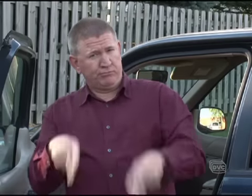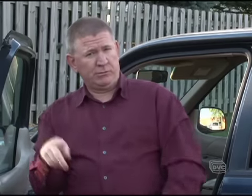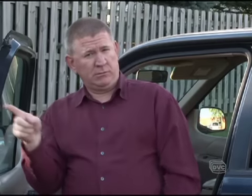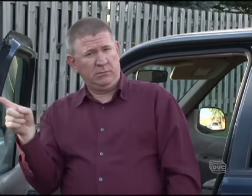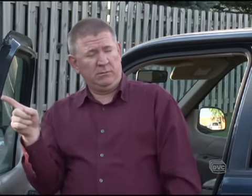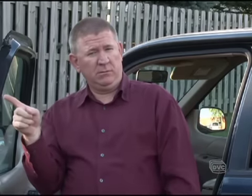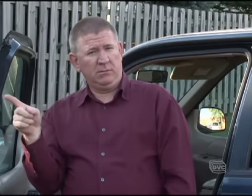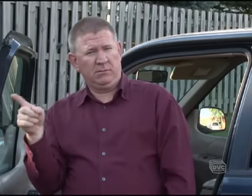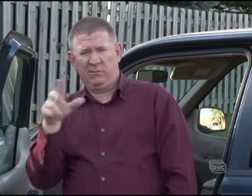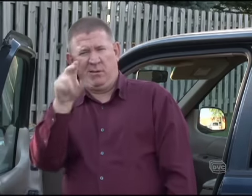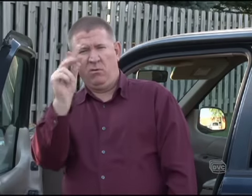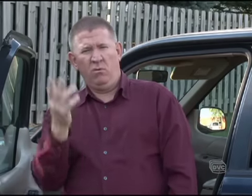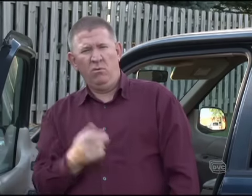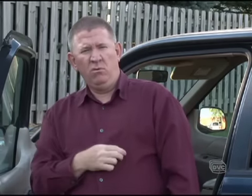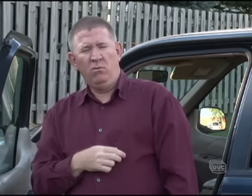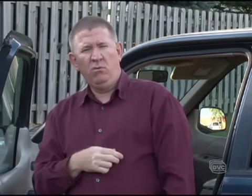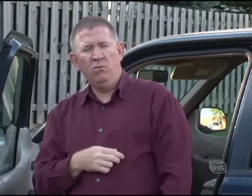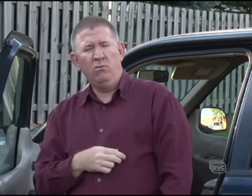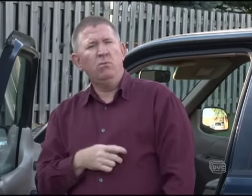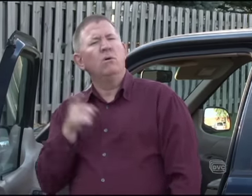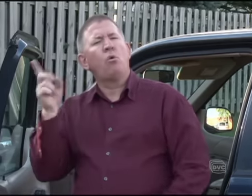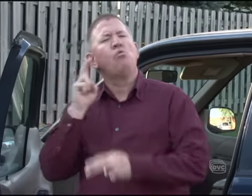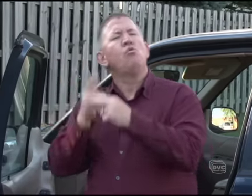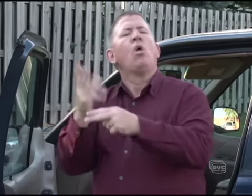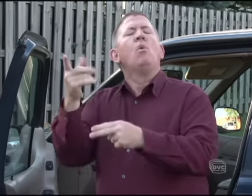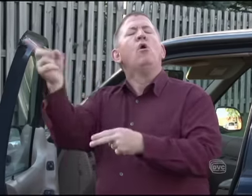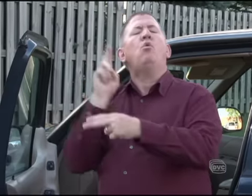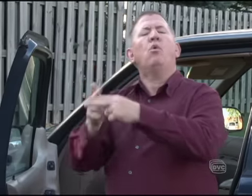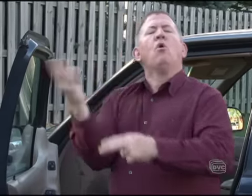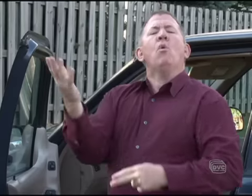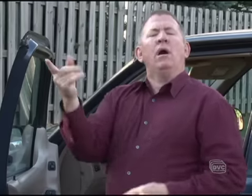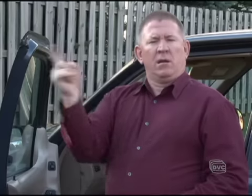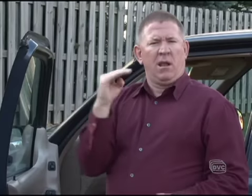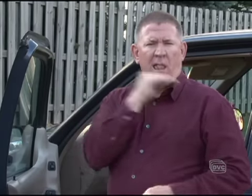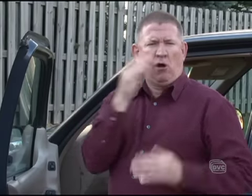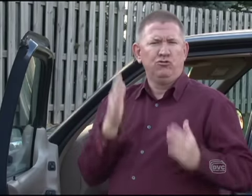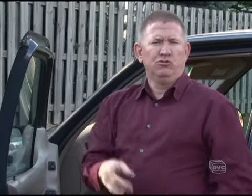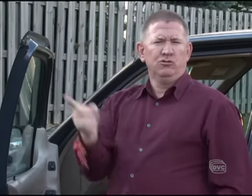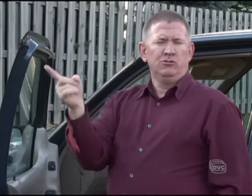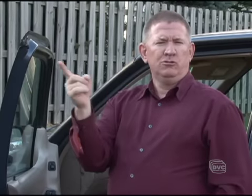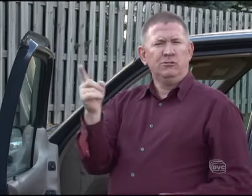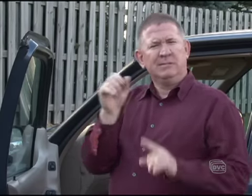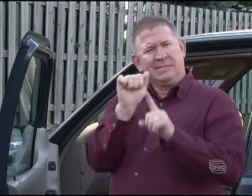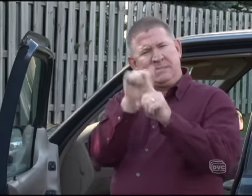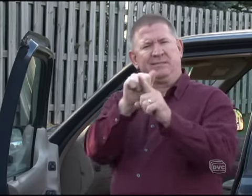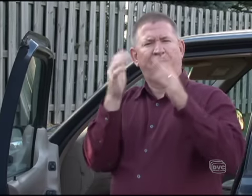an honest person? Of course not. So what would you call him? It'd be a liar. He deceived you.